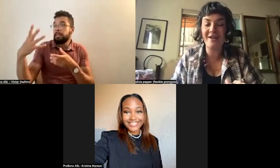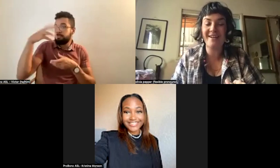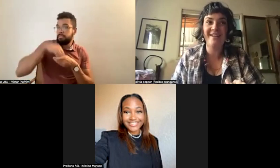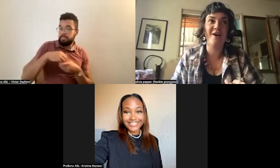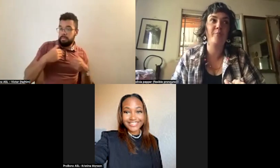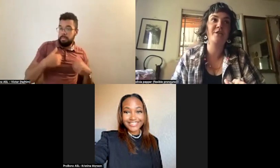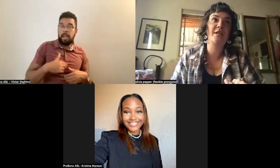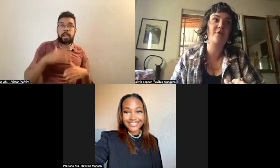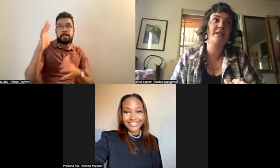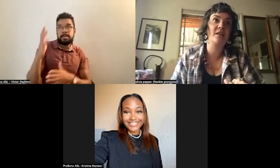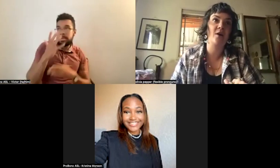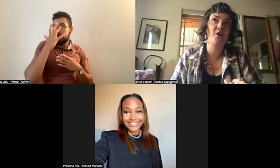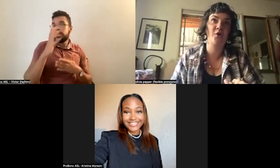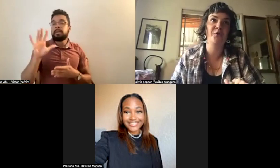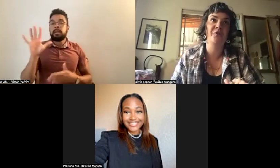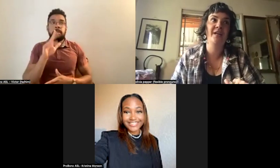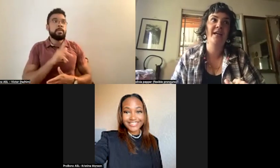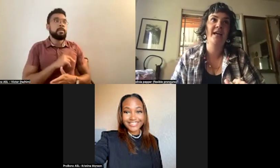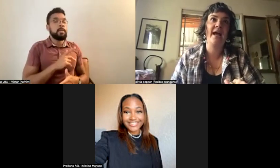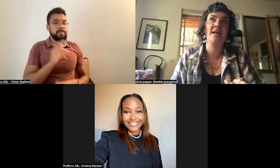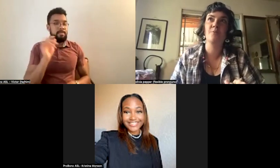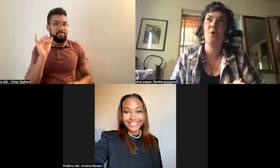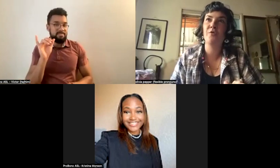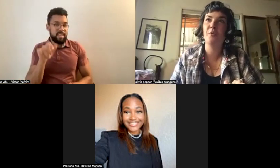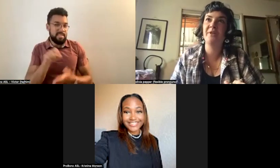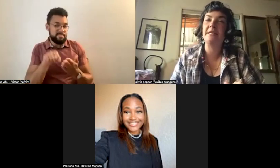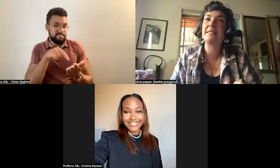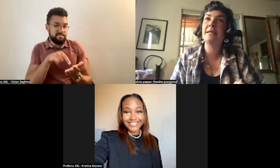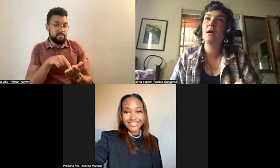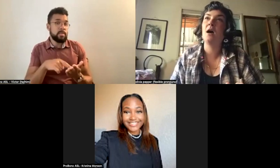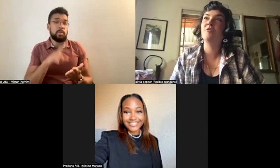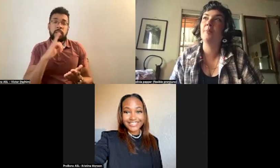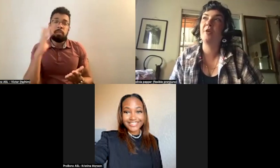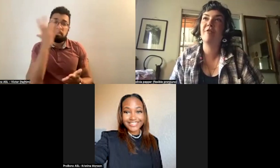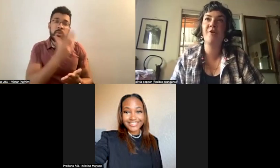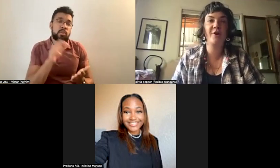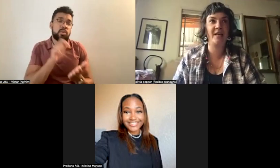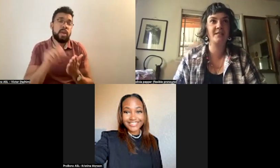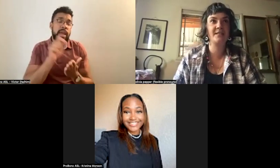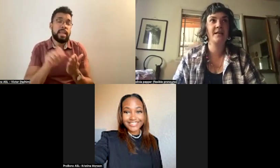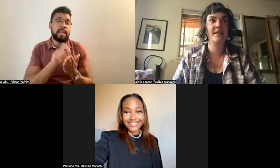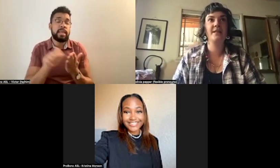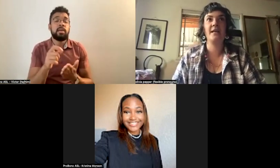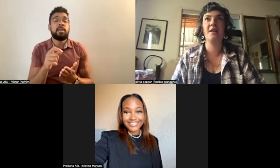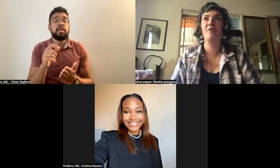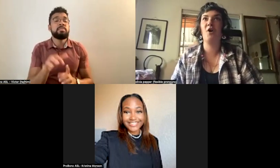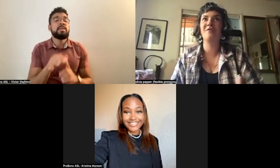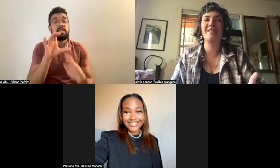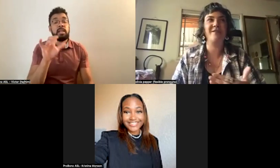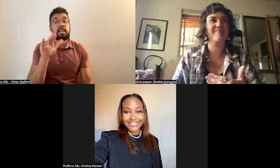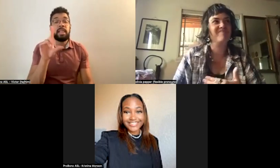upon, particularly Claude Calhoun has a beautiful piece from the 30s that